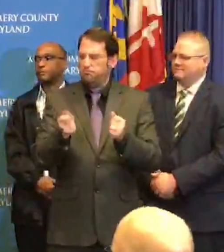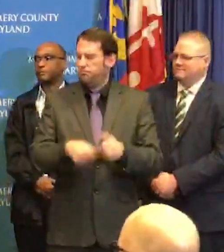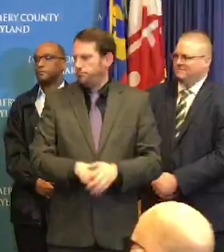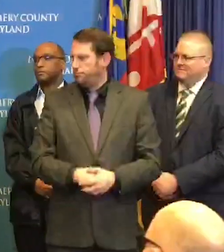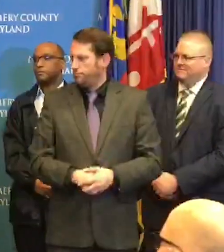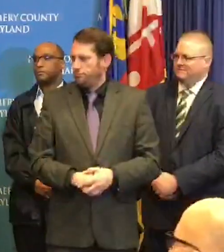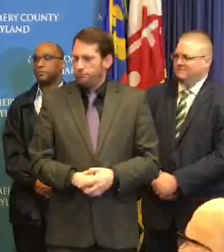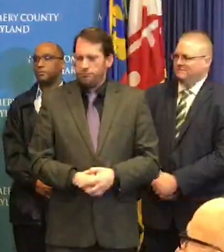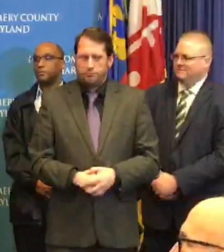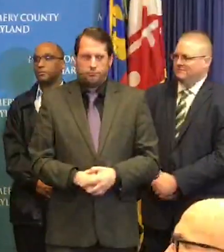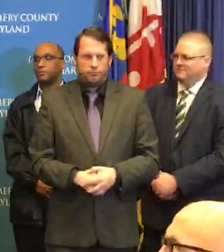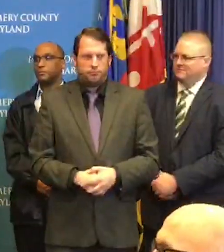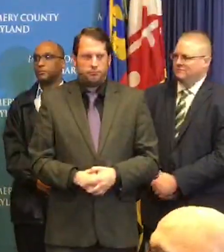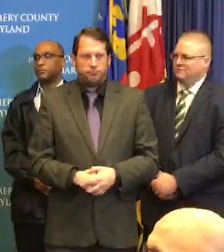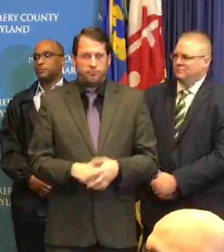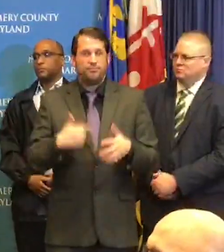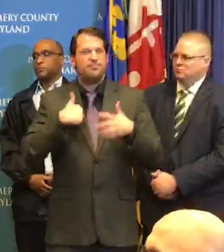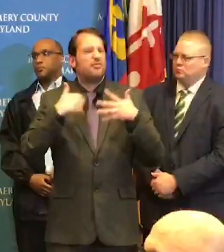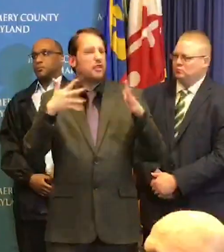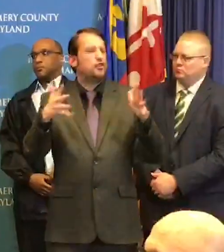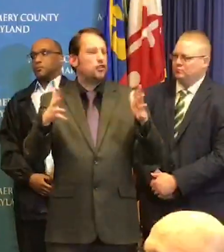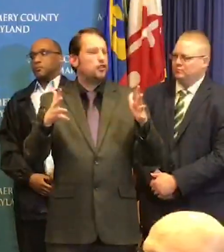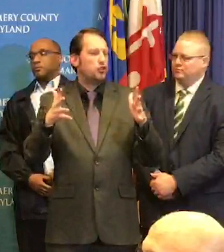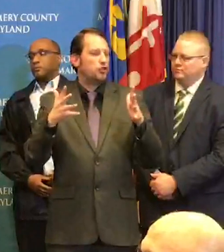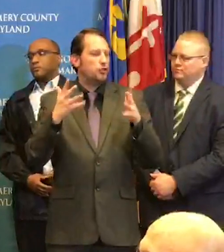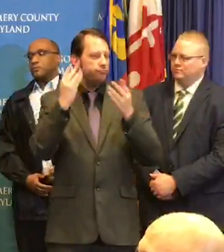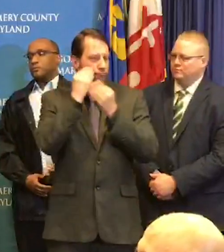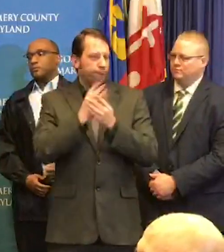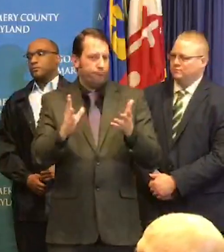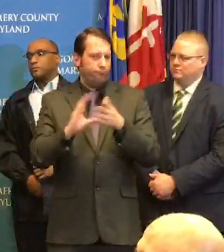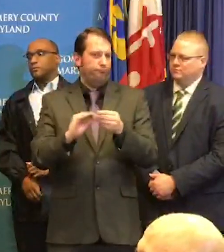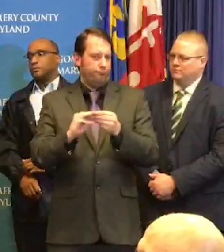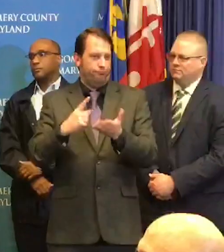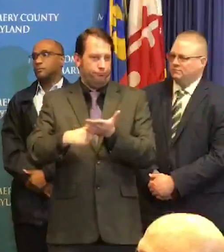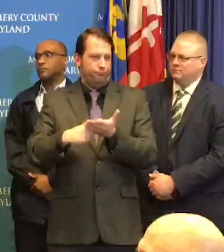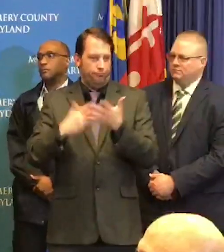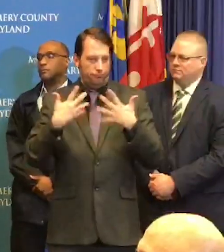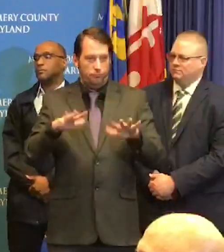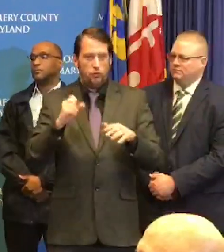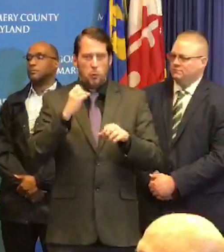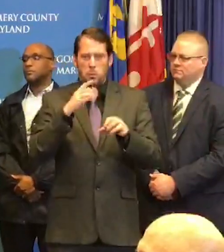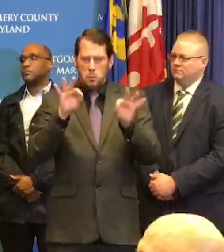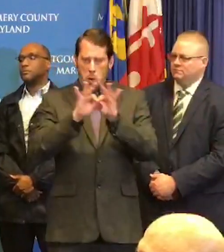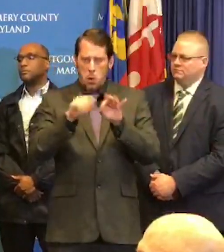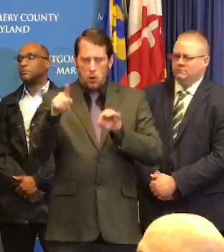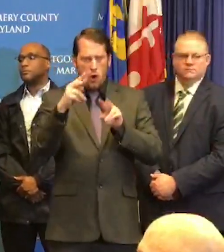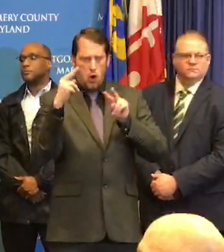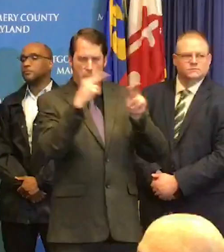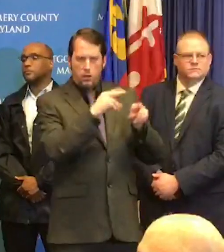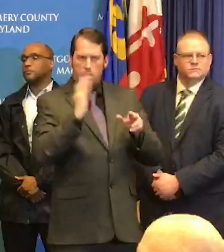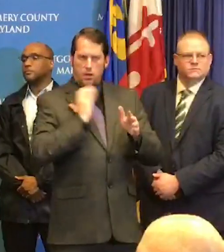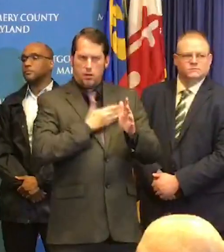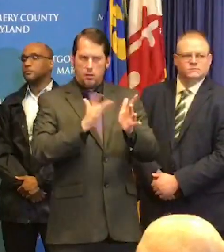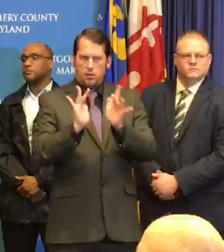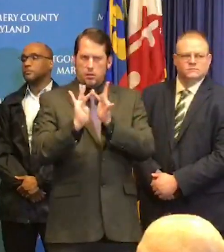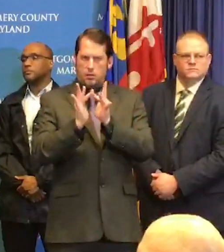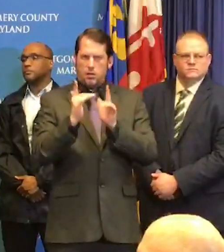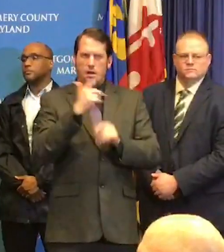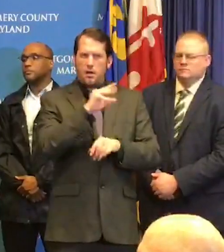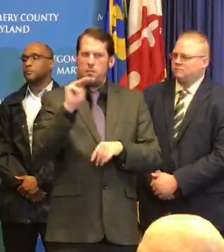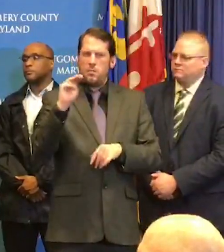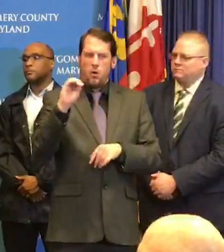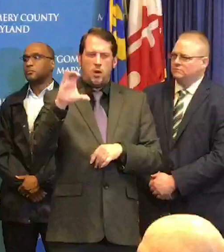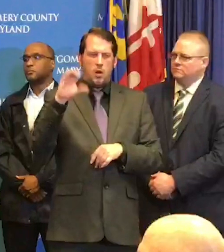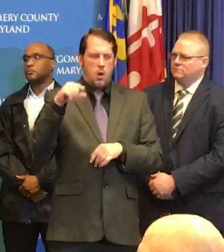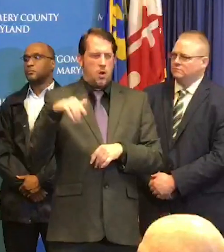Okay. Okay. That's it. Just a couple of things. Make sure you go to our website. The web county website will have updated information on it.